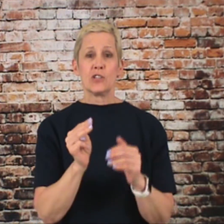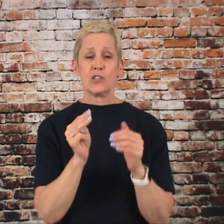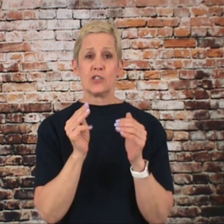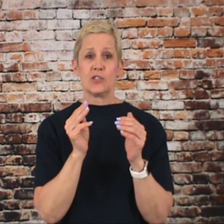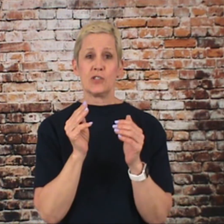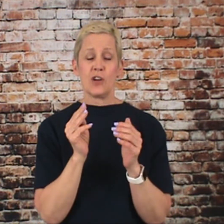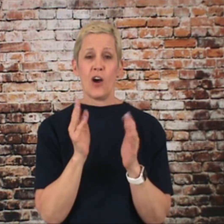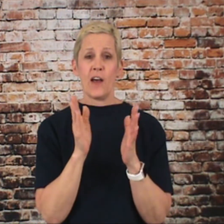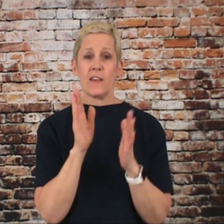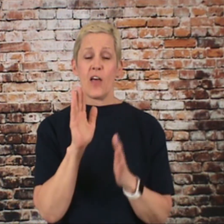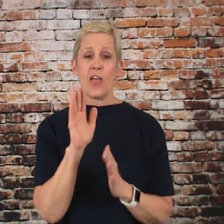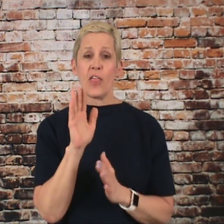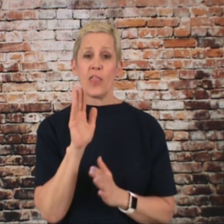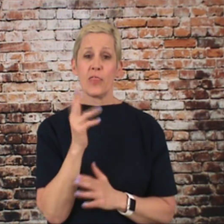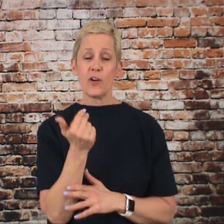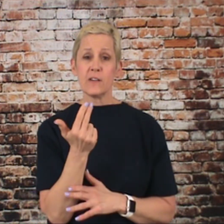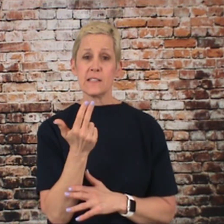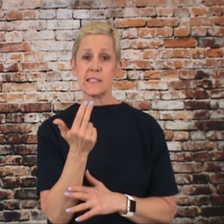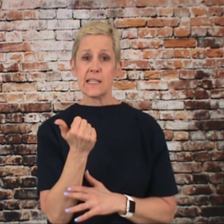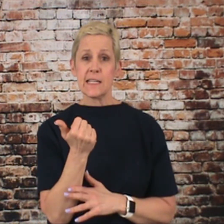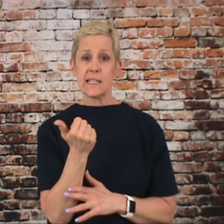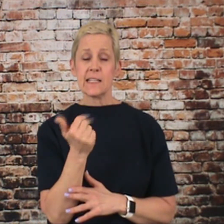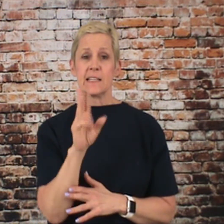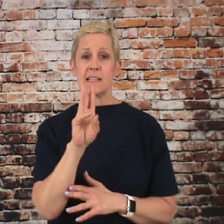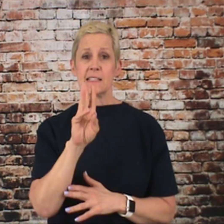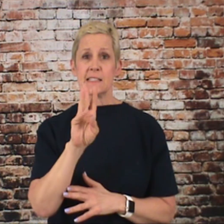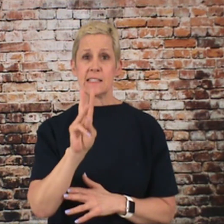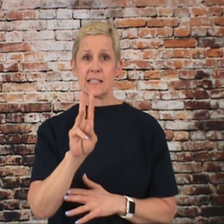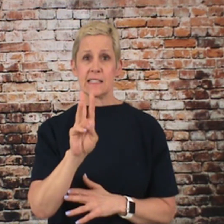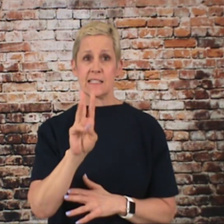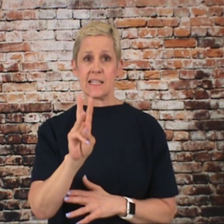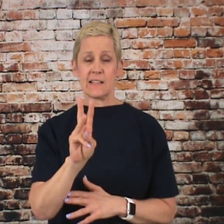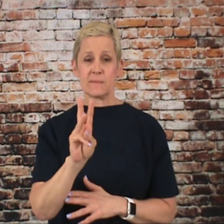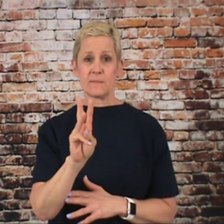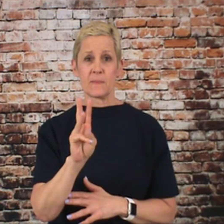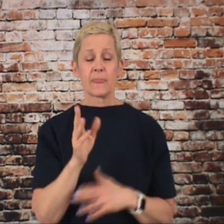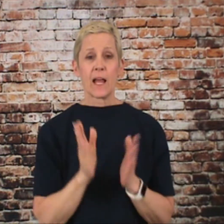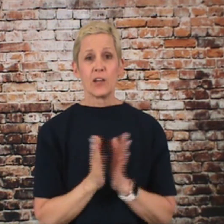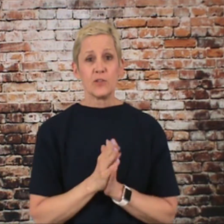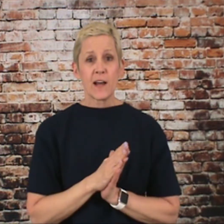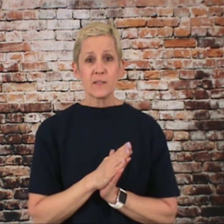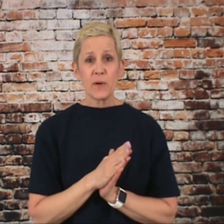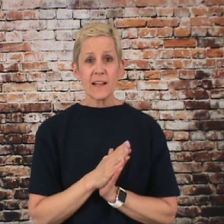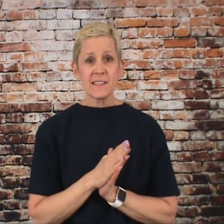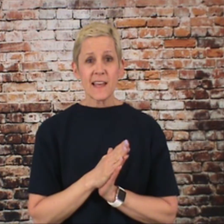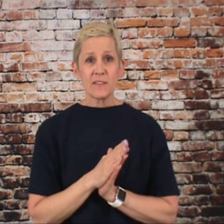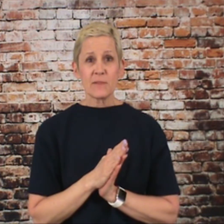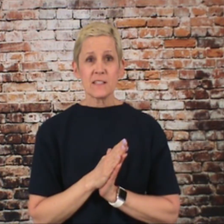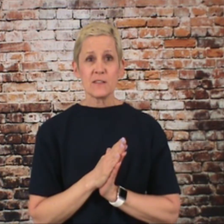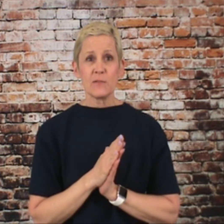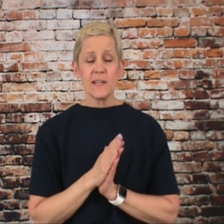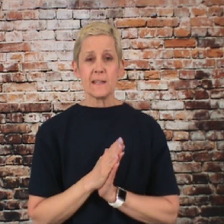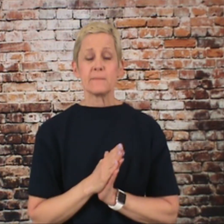John 13, 16. You guys practice that the rest of the week.